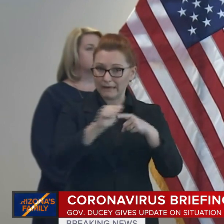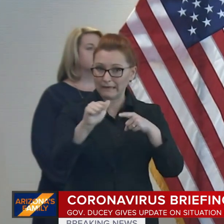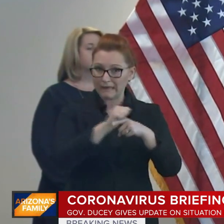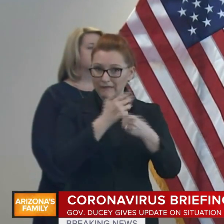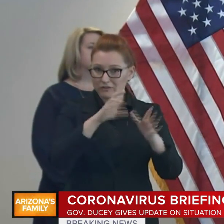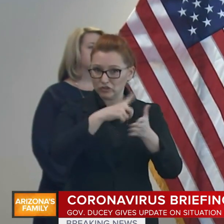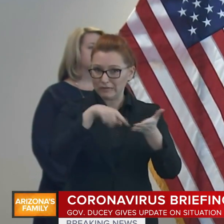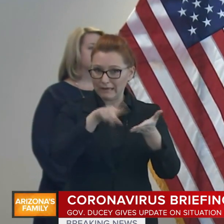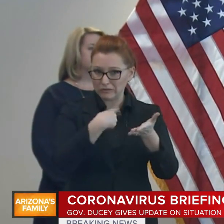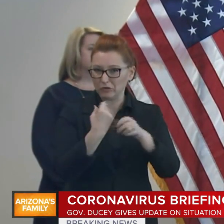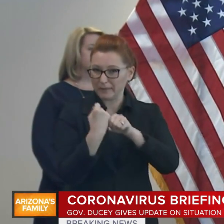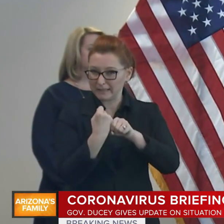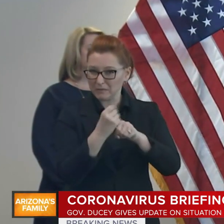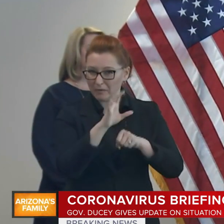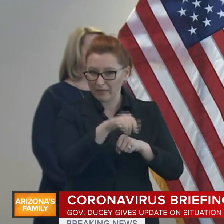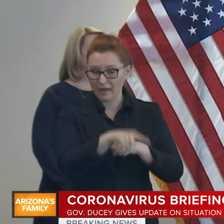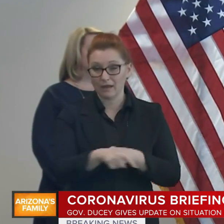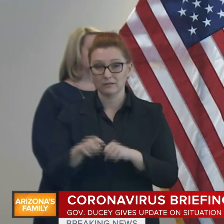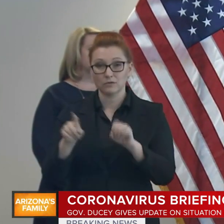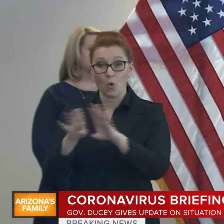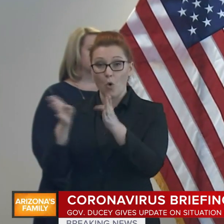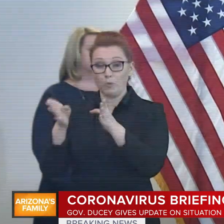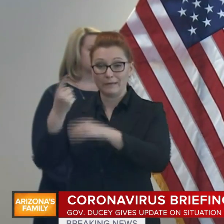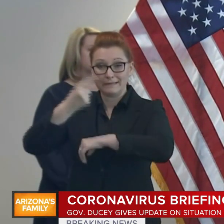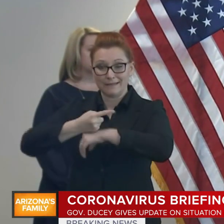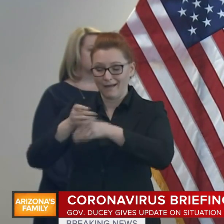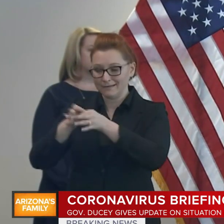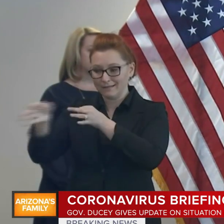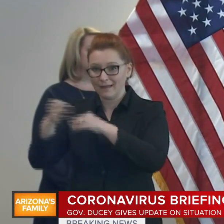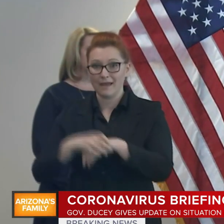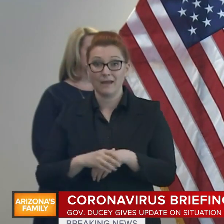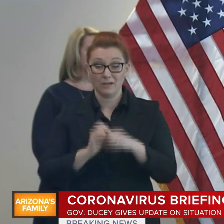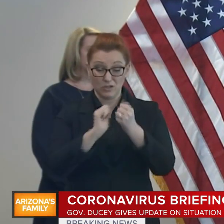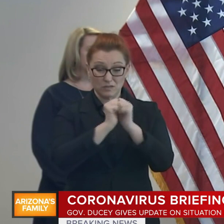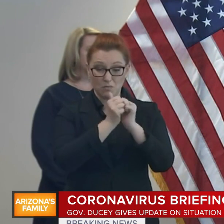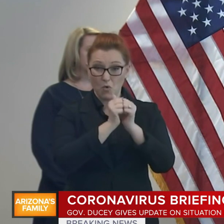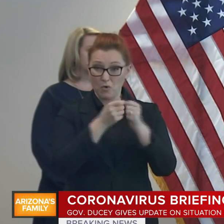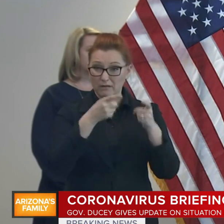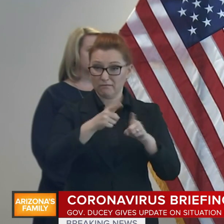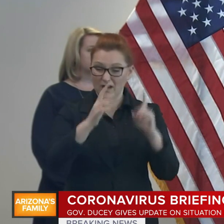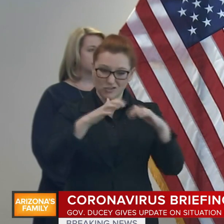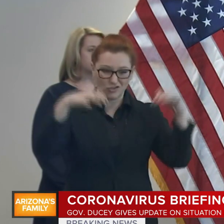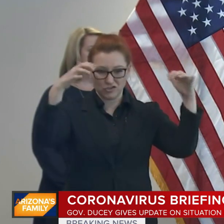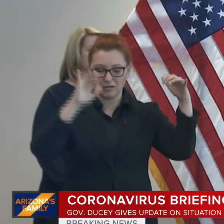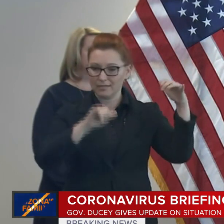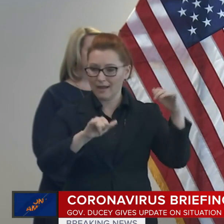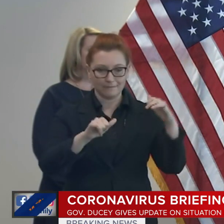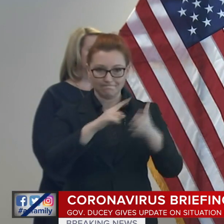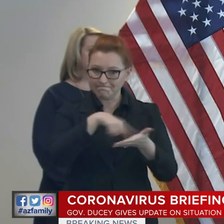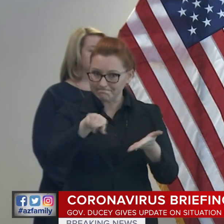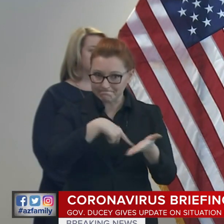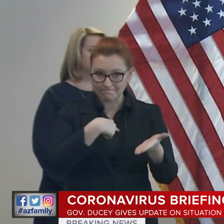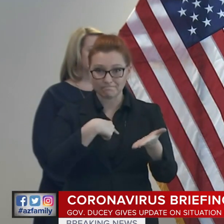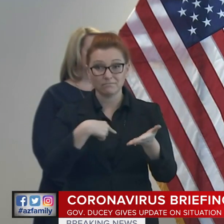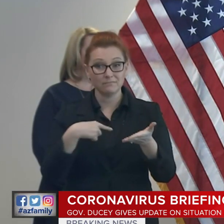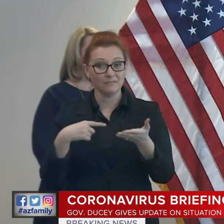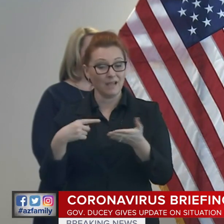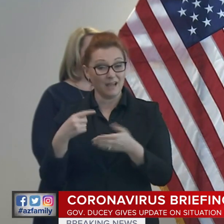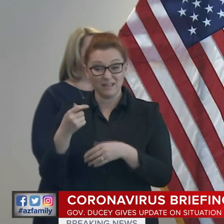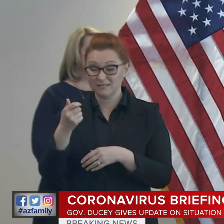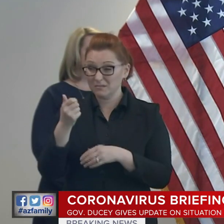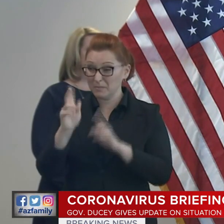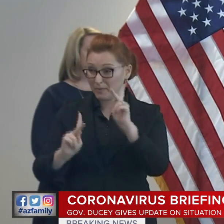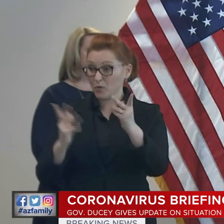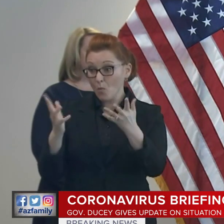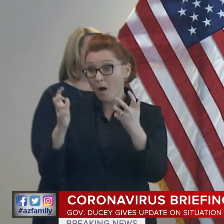Opening day has been delayed. Sporting events aren't occurring. And the opportunity to congregate in large